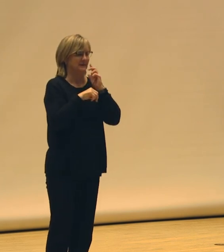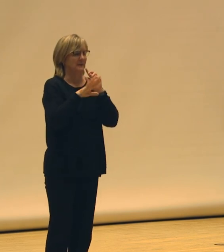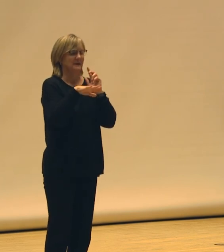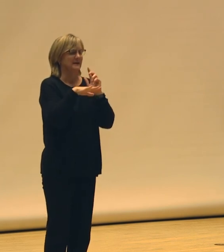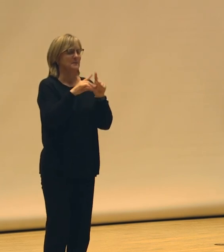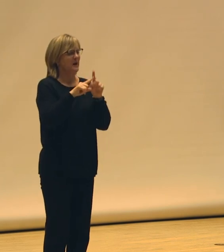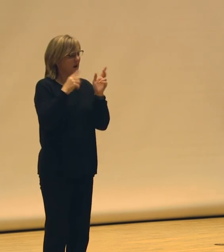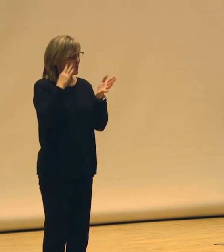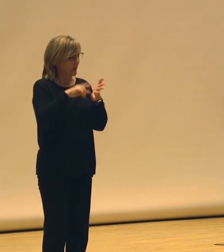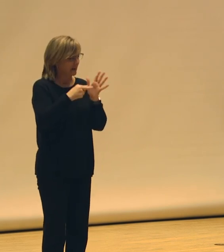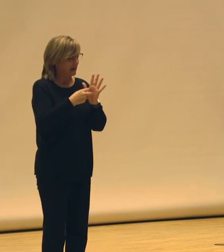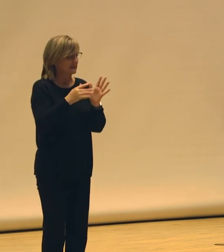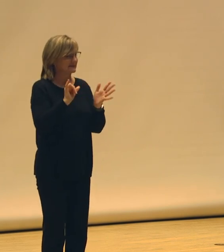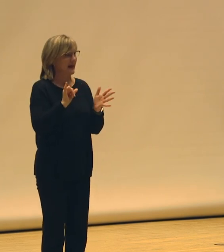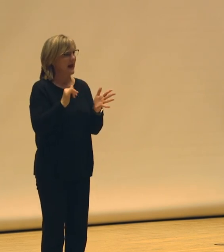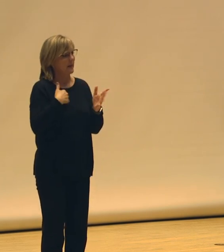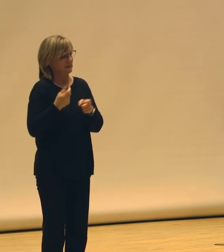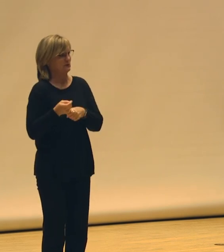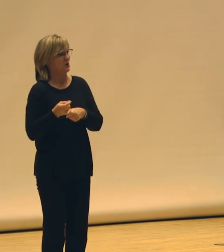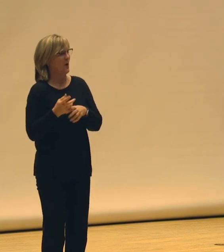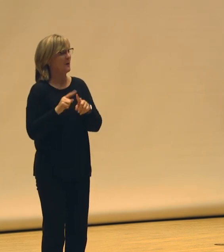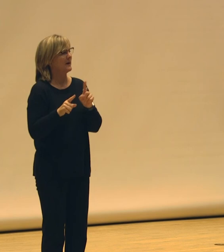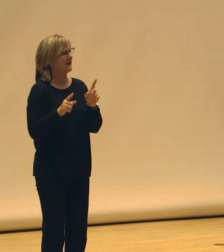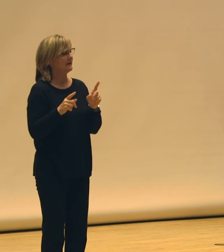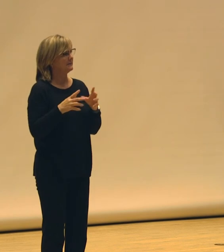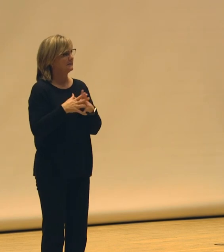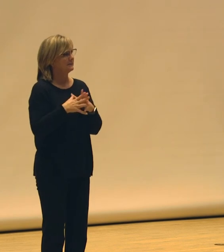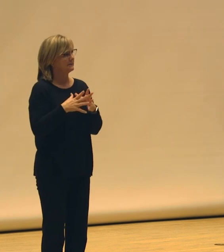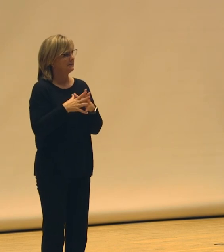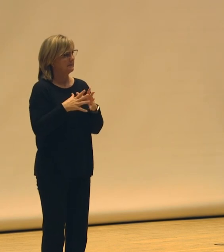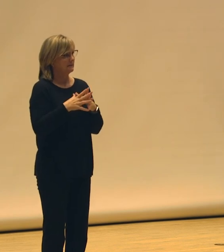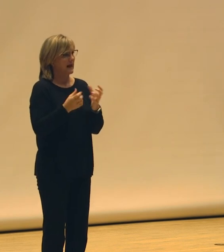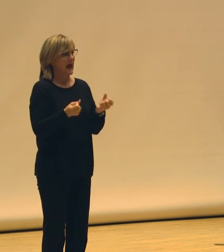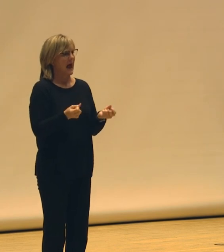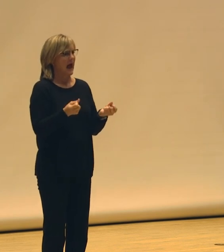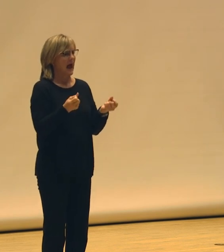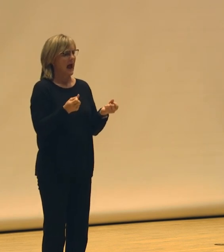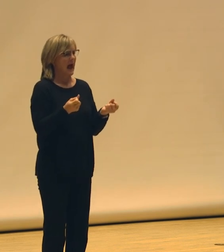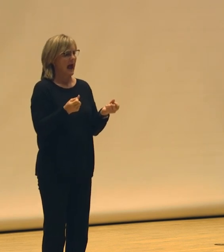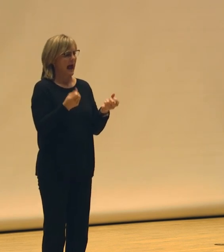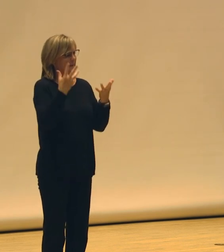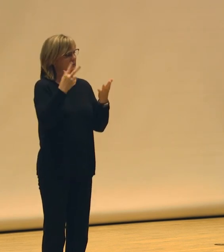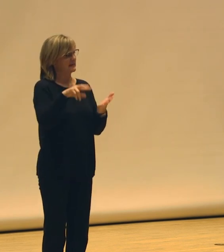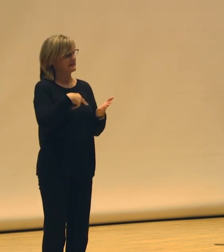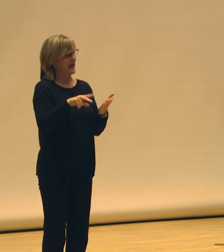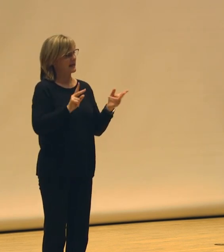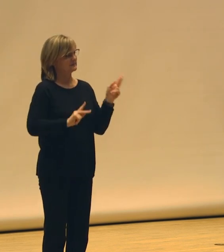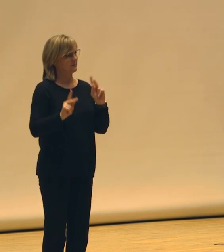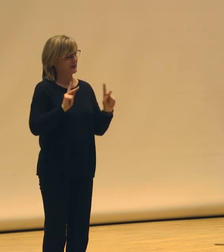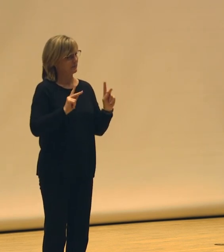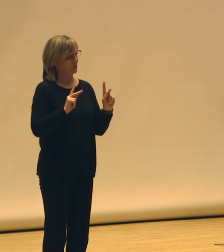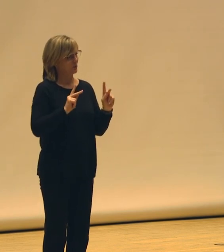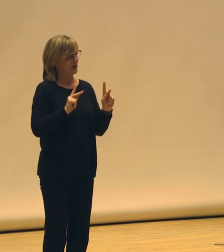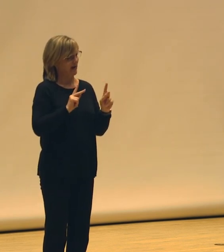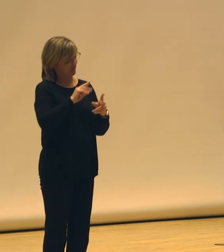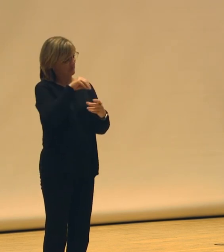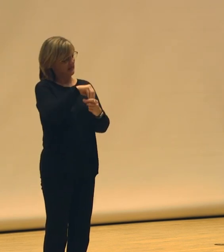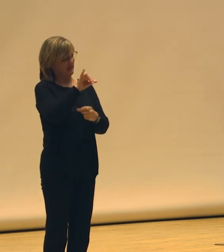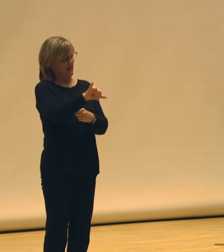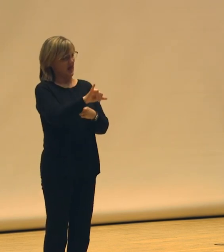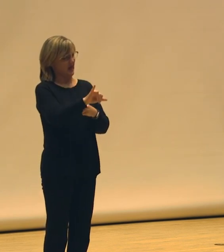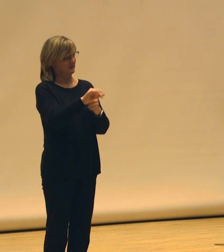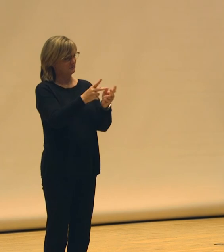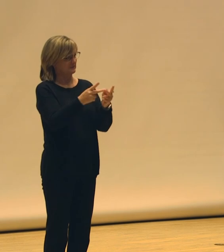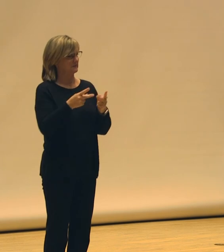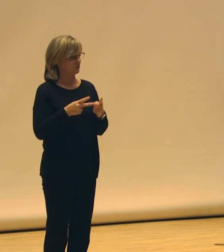But you know what I mean? It's like, how many dance people have been in those positions